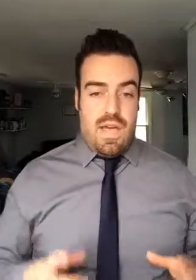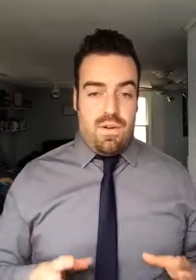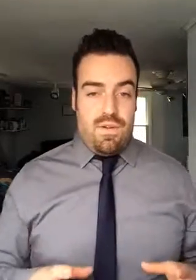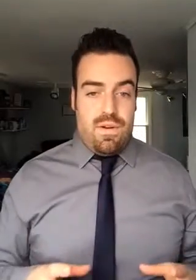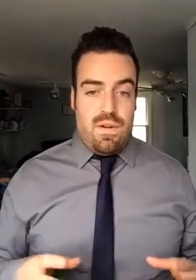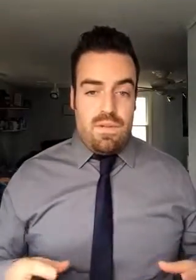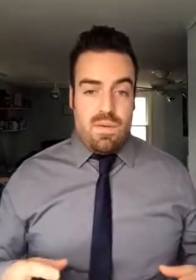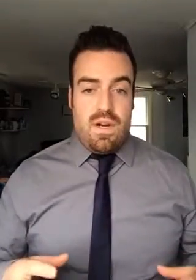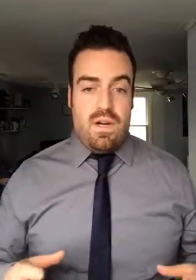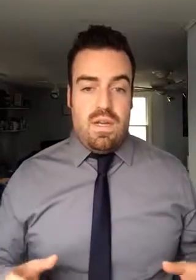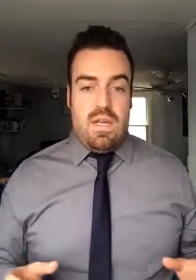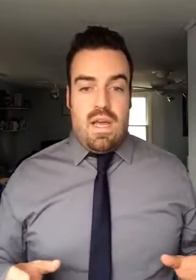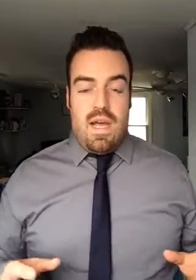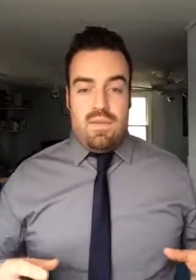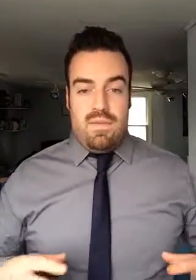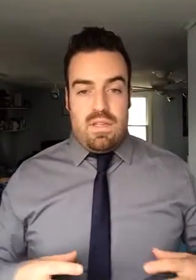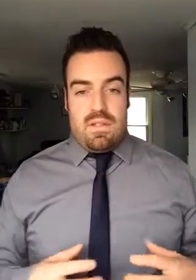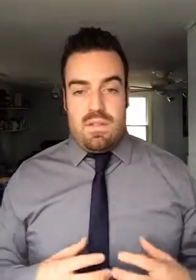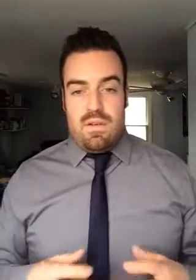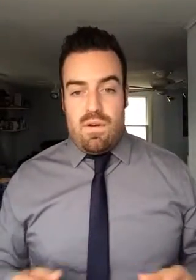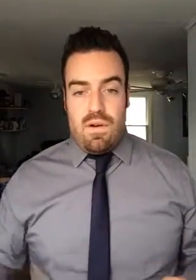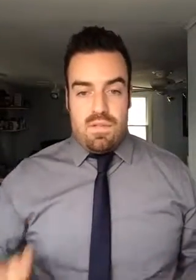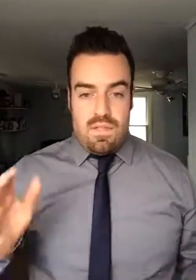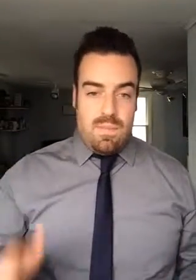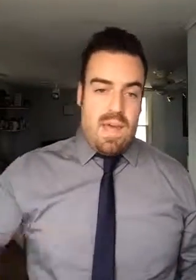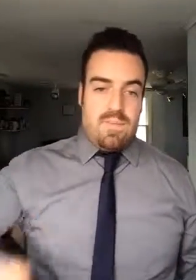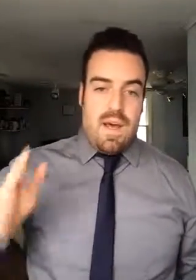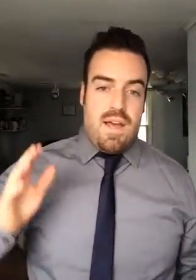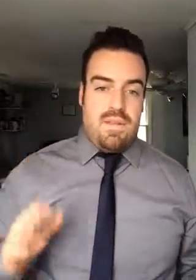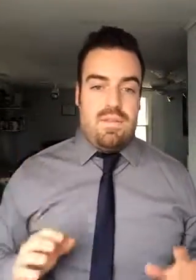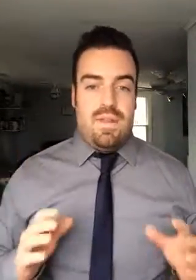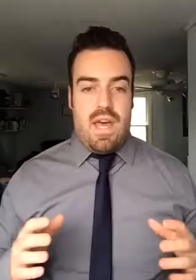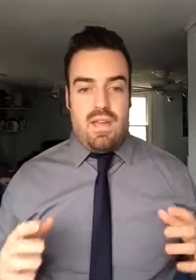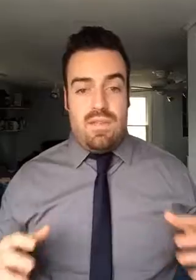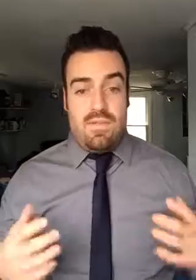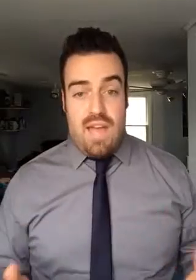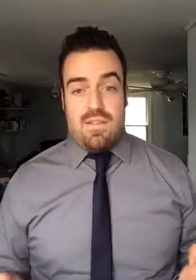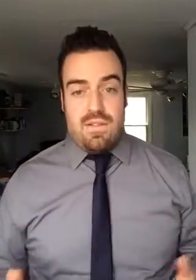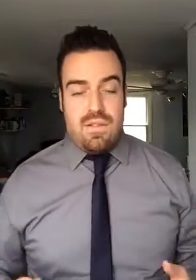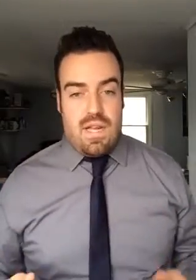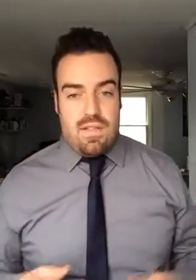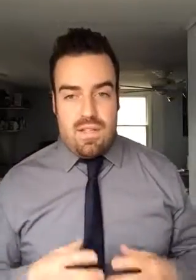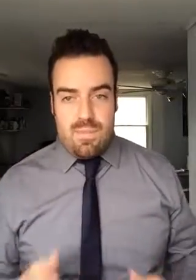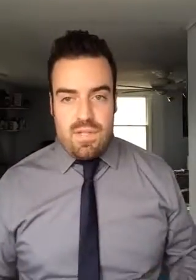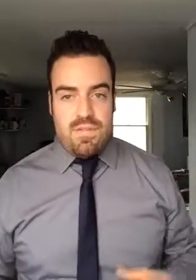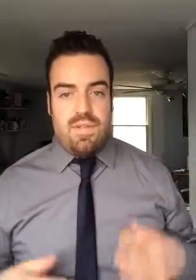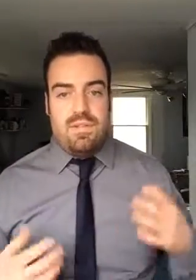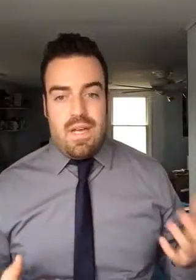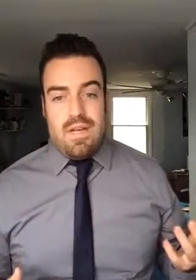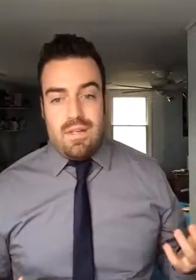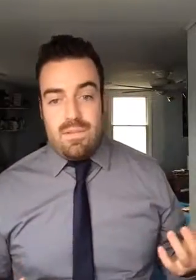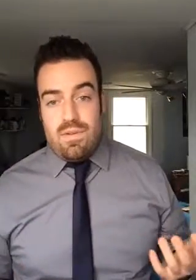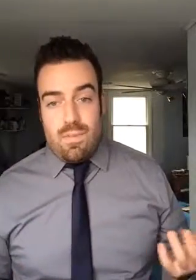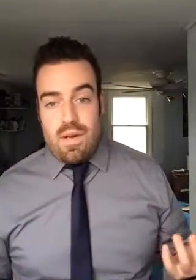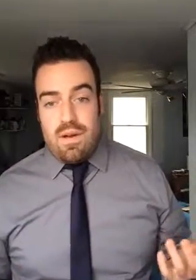then the outer third is where the veins and arteries pass by. So that is vascular. So that has a lot of blood flow and can be repaired